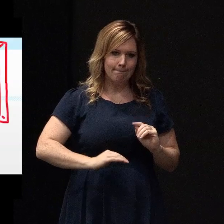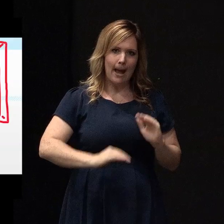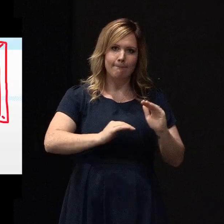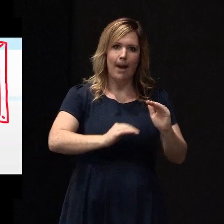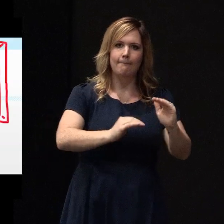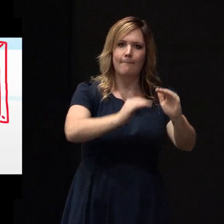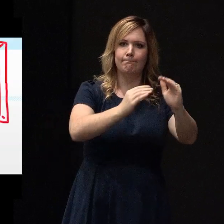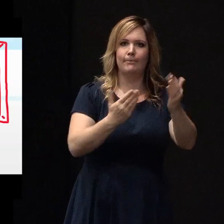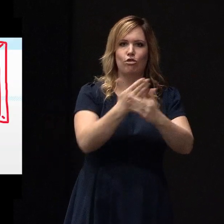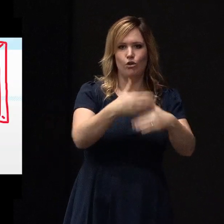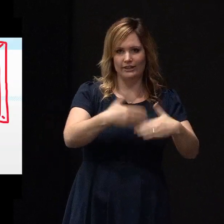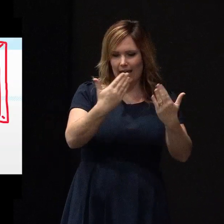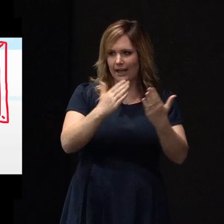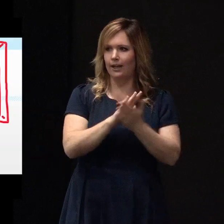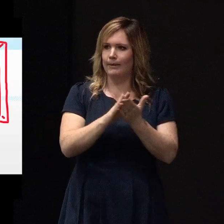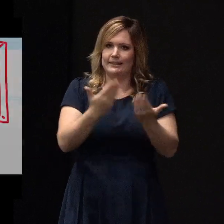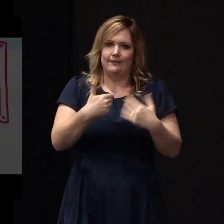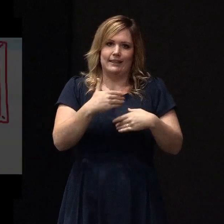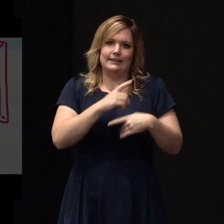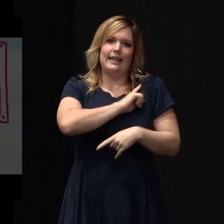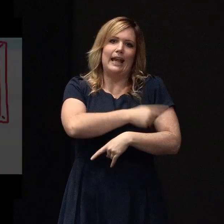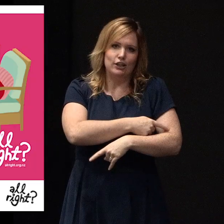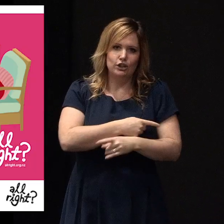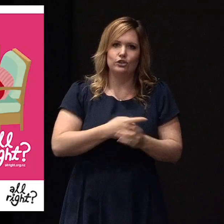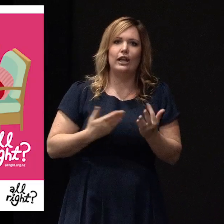distance of a long and complex recovery period.